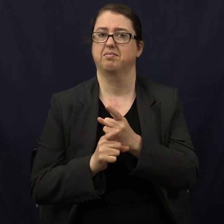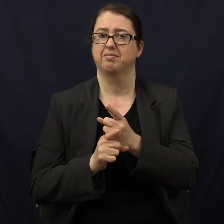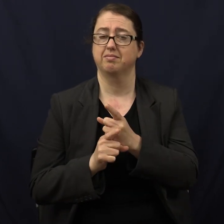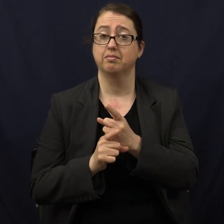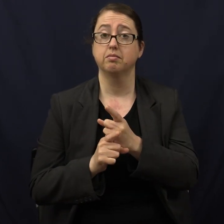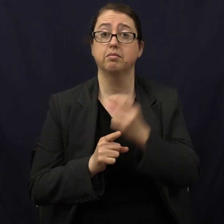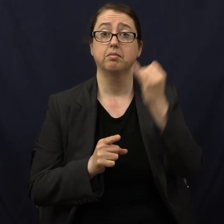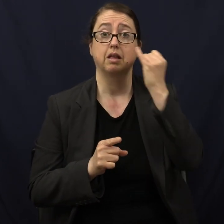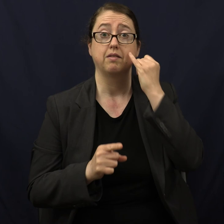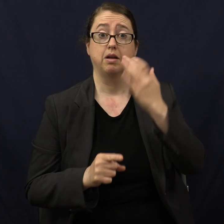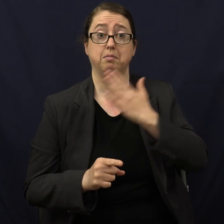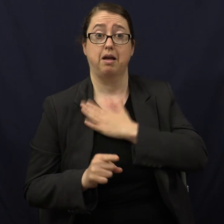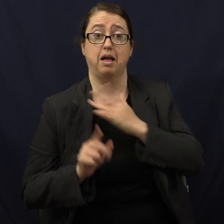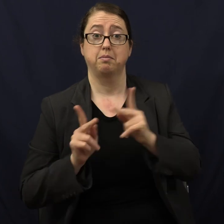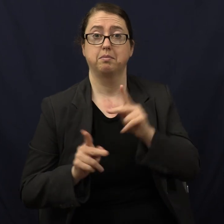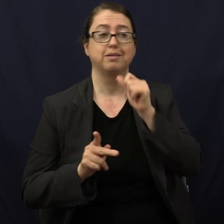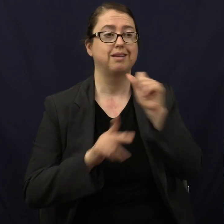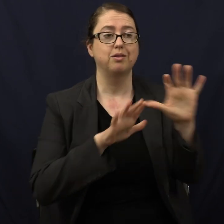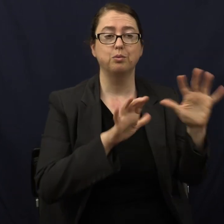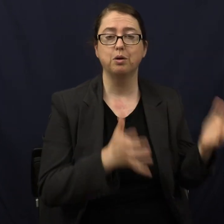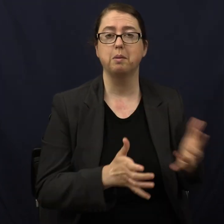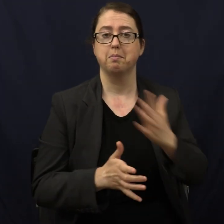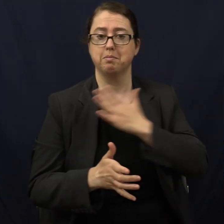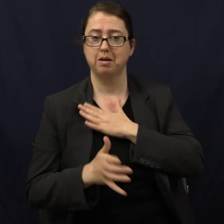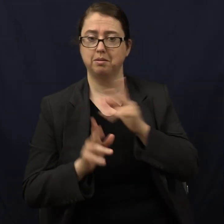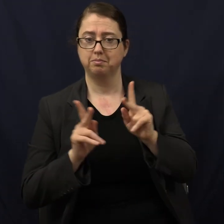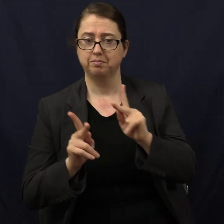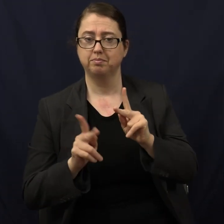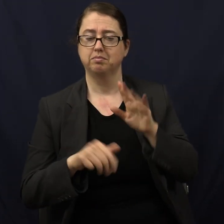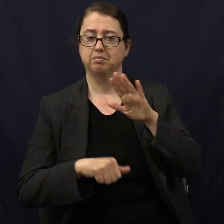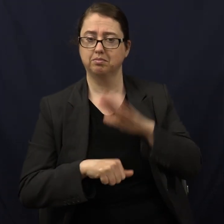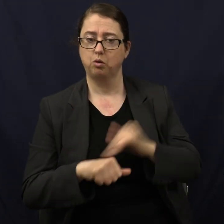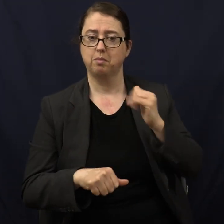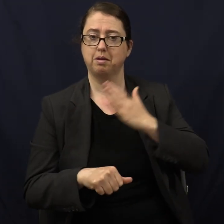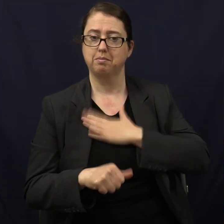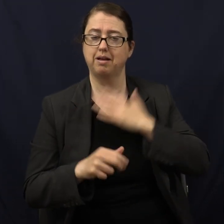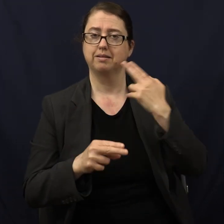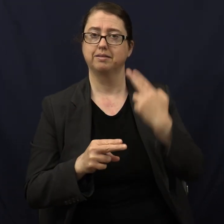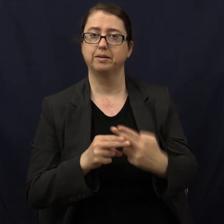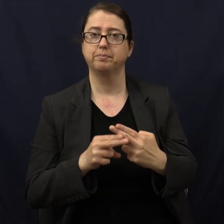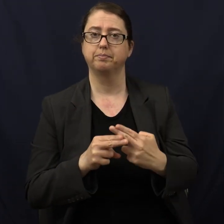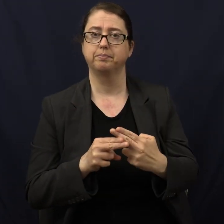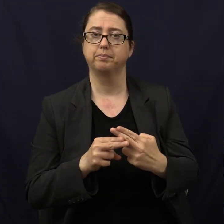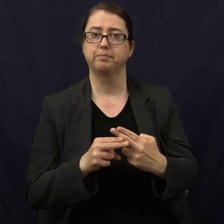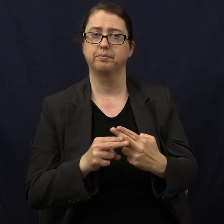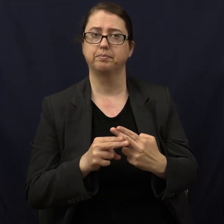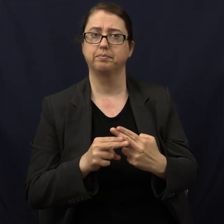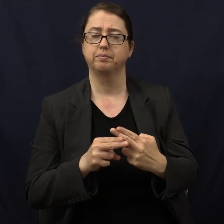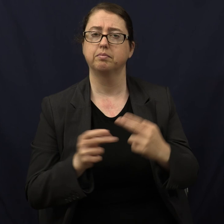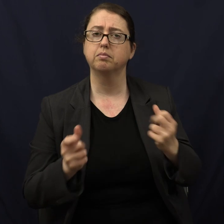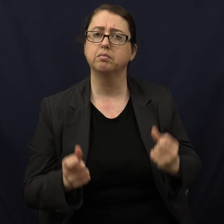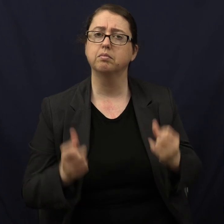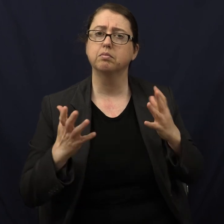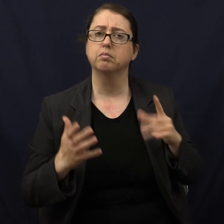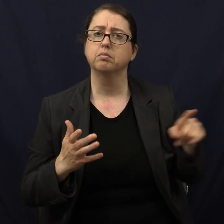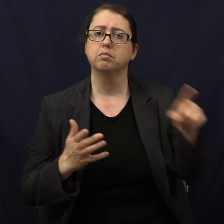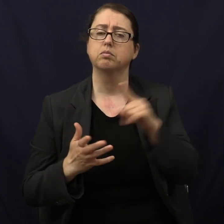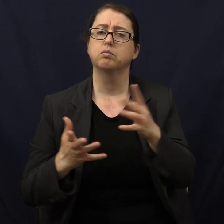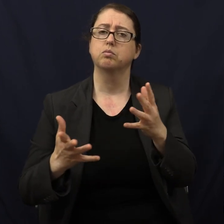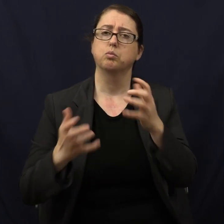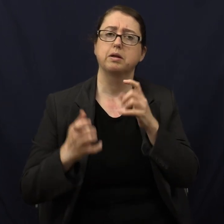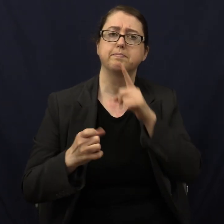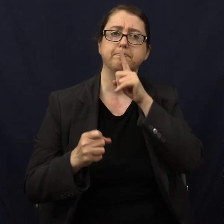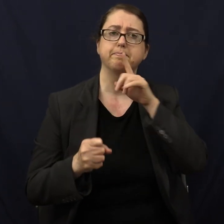my people, not the world, right, that are called by my name, how many of you want to